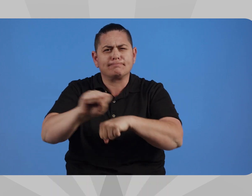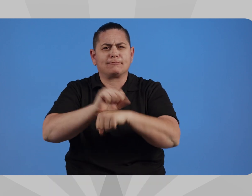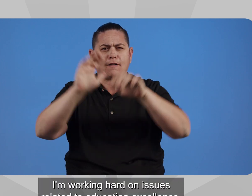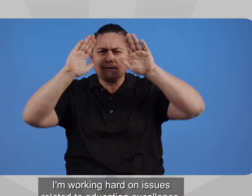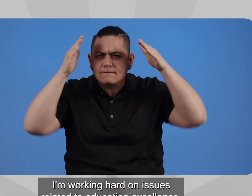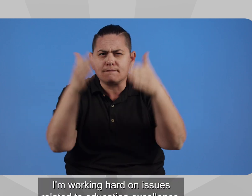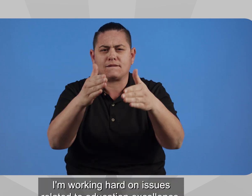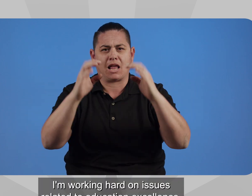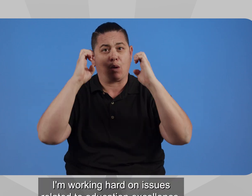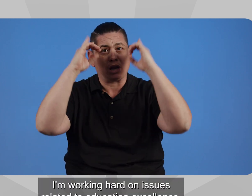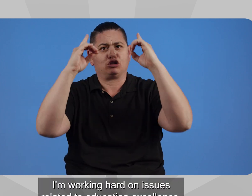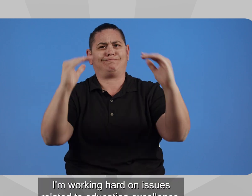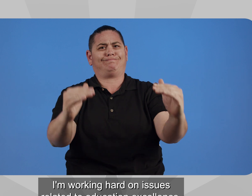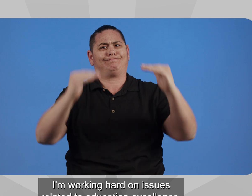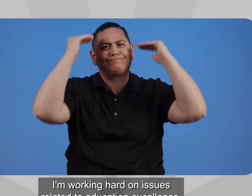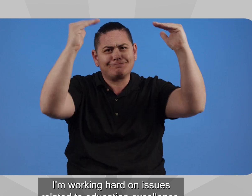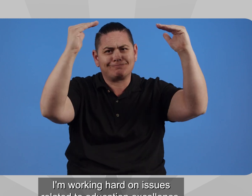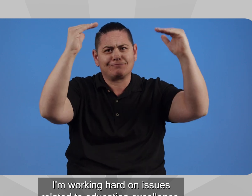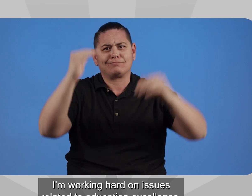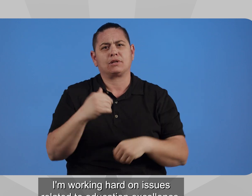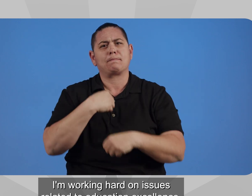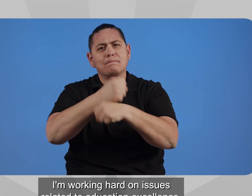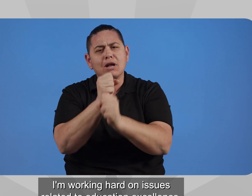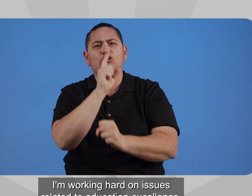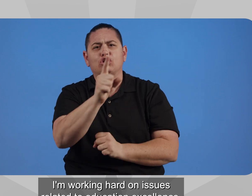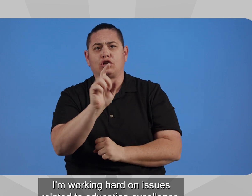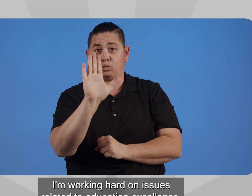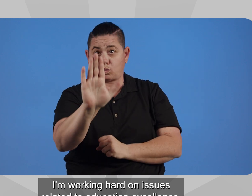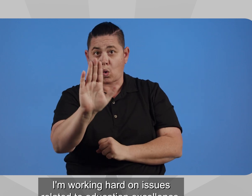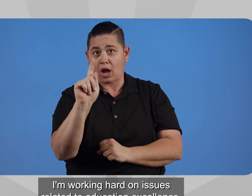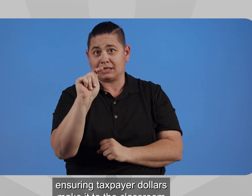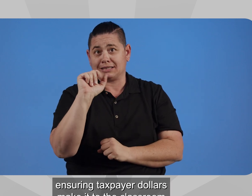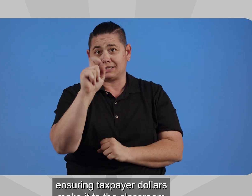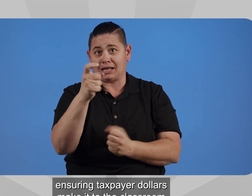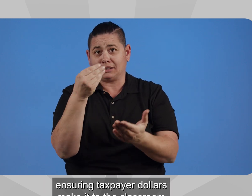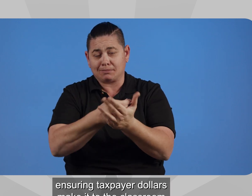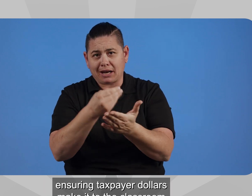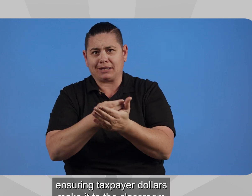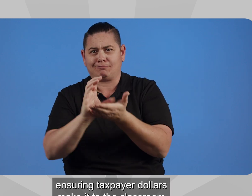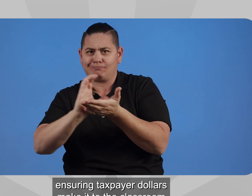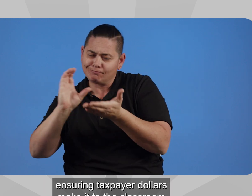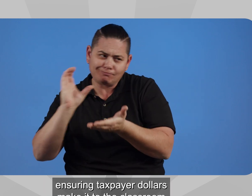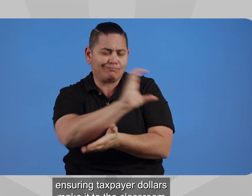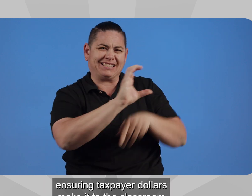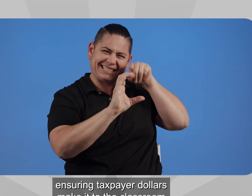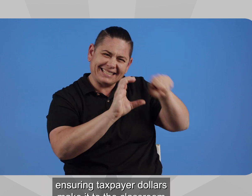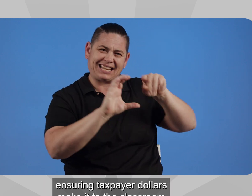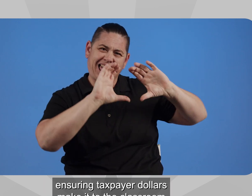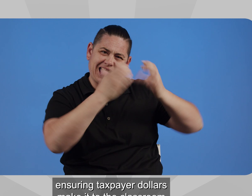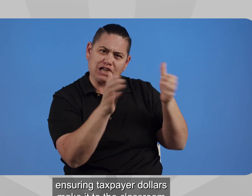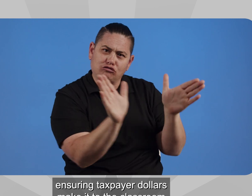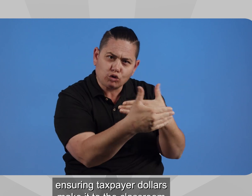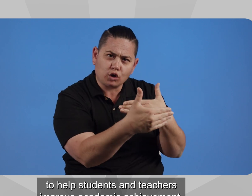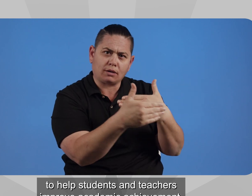I'm working hard on issues related to education excellence. Ensuring taxpayer dollars make it